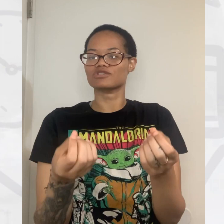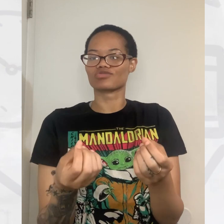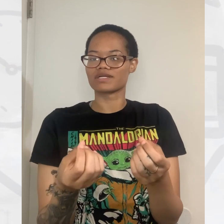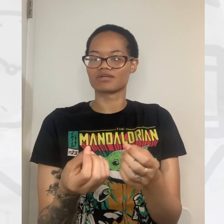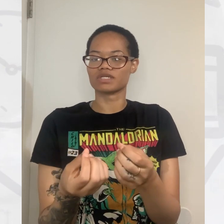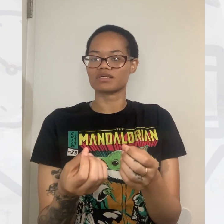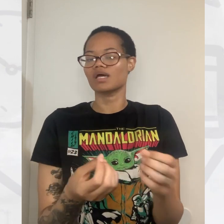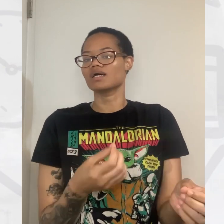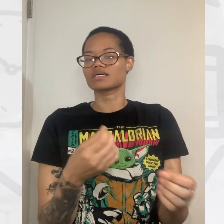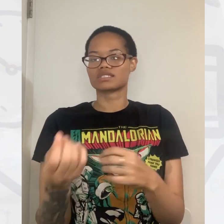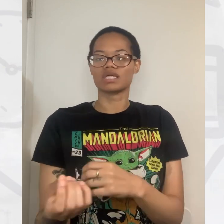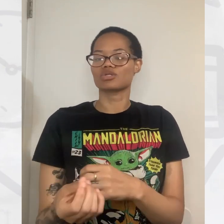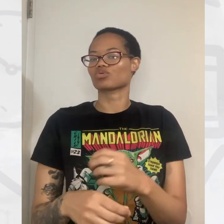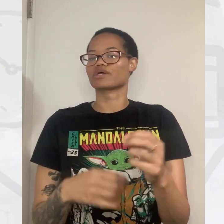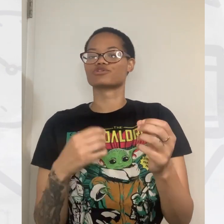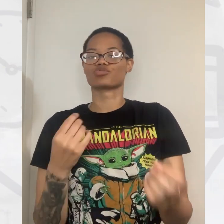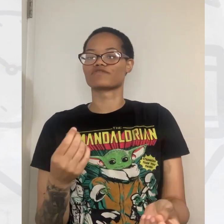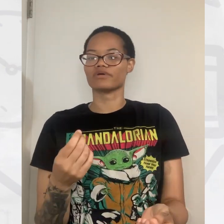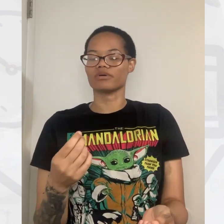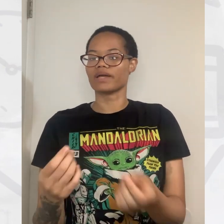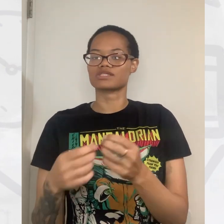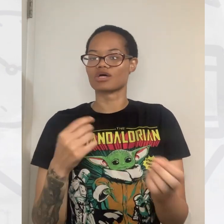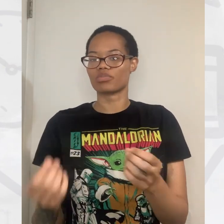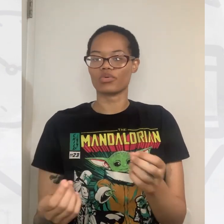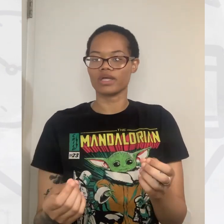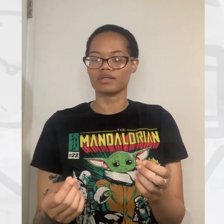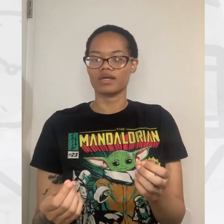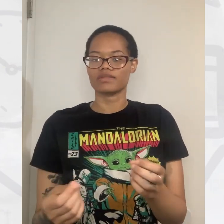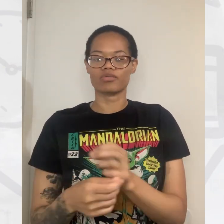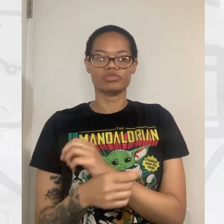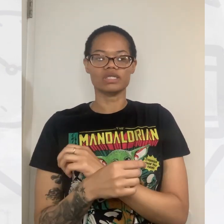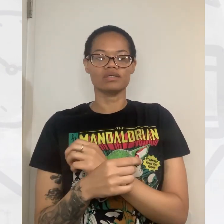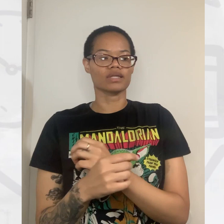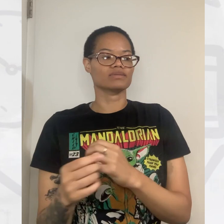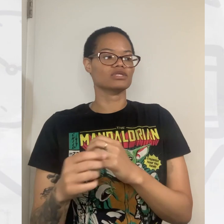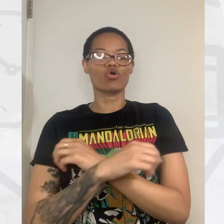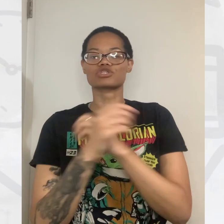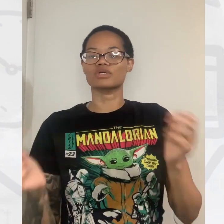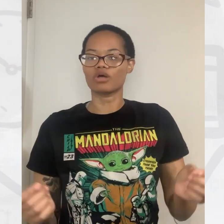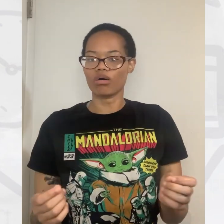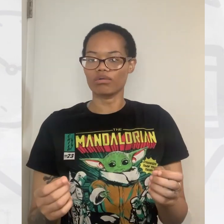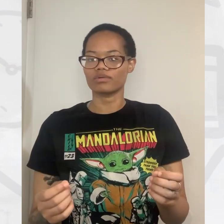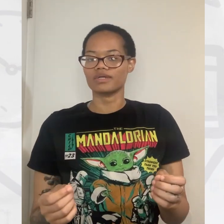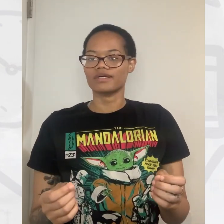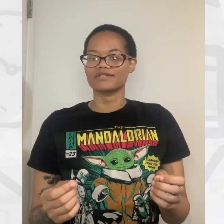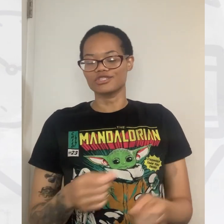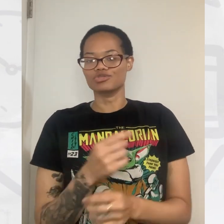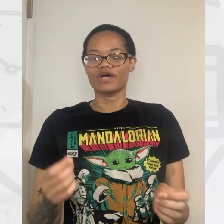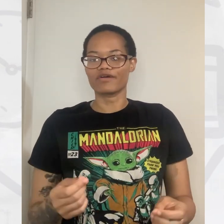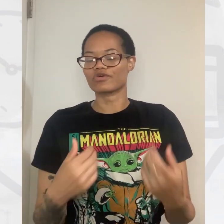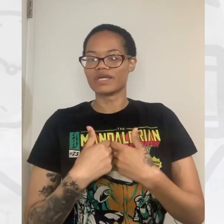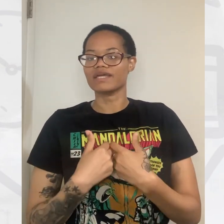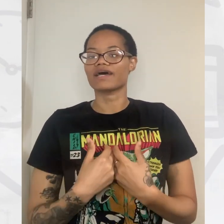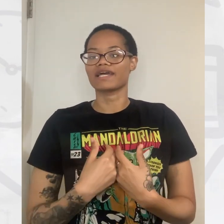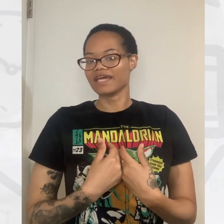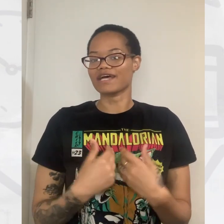I would love to even direct something, a skit, or like a short film at some point. That would be like the ultimate goal to do